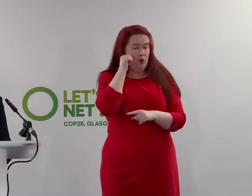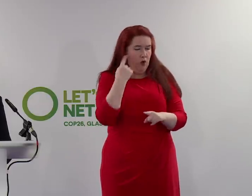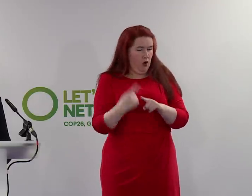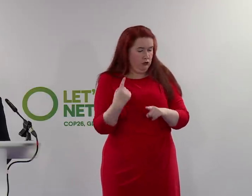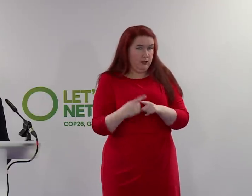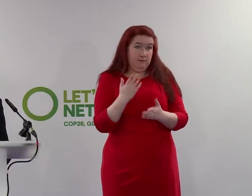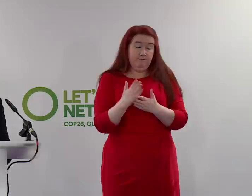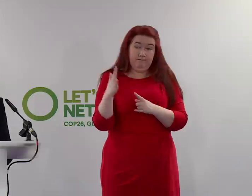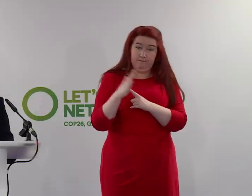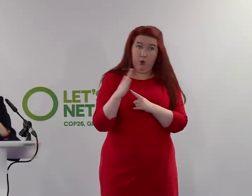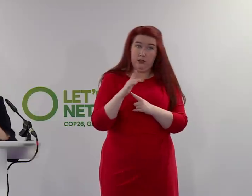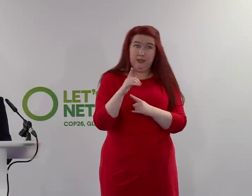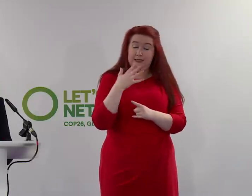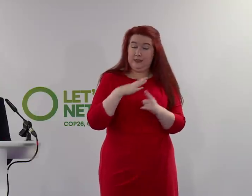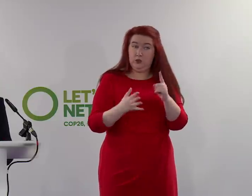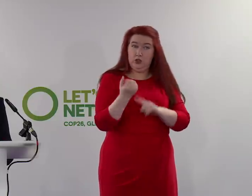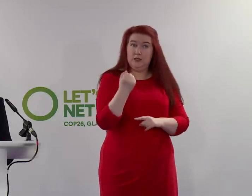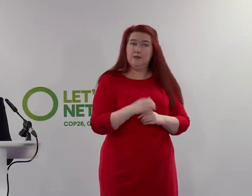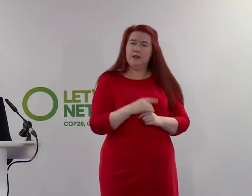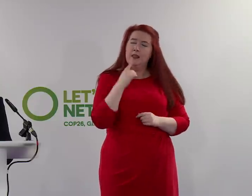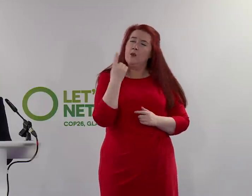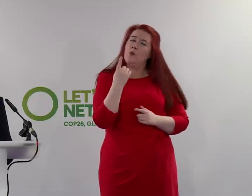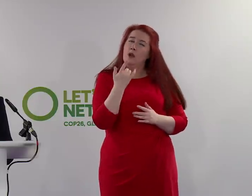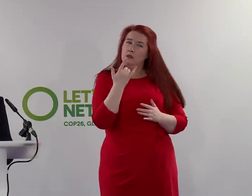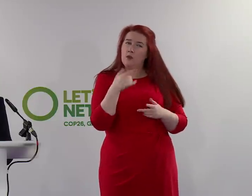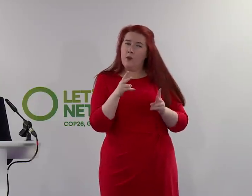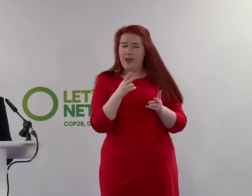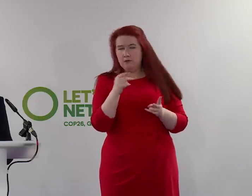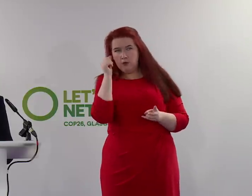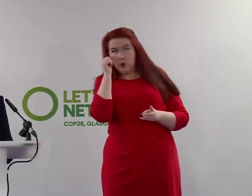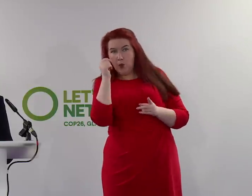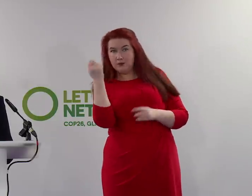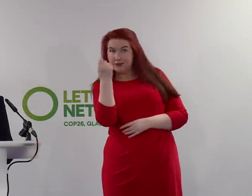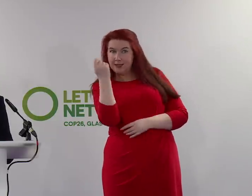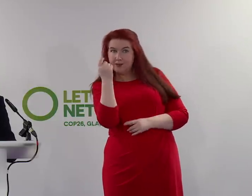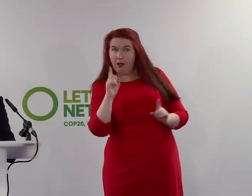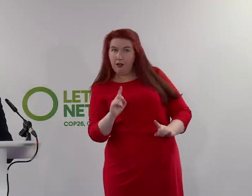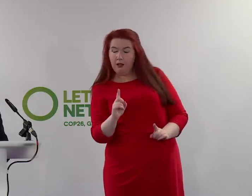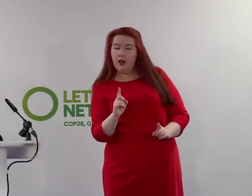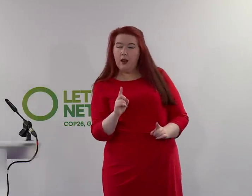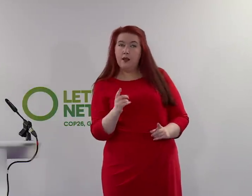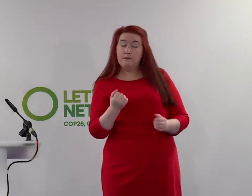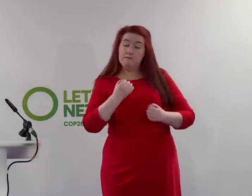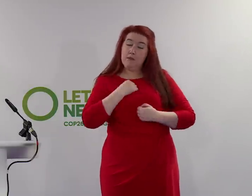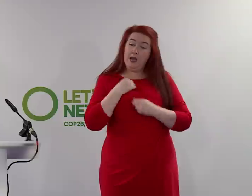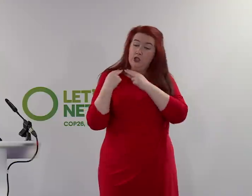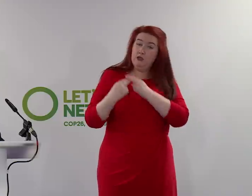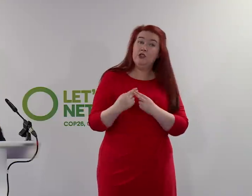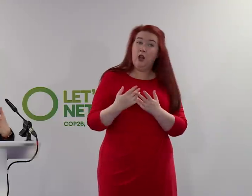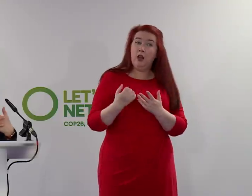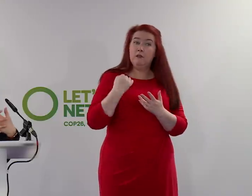of what needs to be done. And I think one of the tests of success is whether my generation of leaders